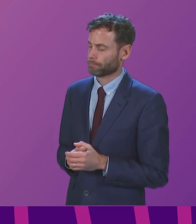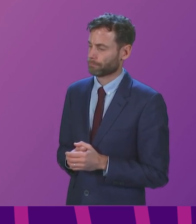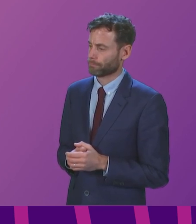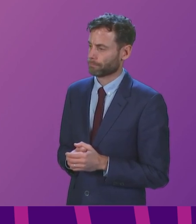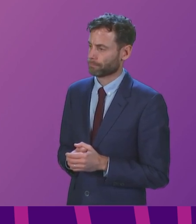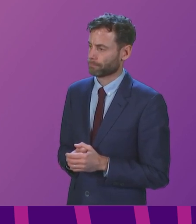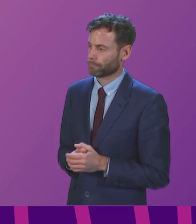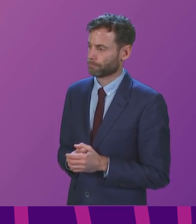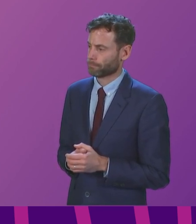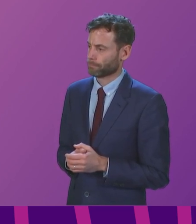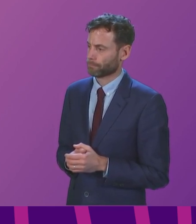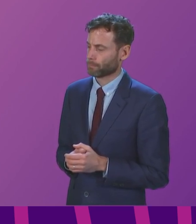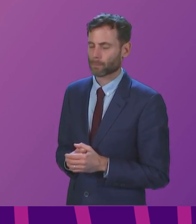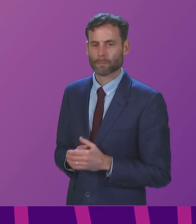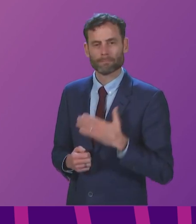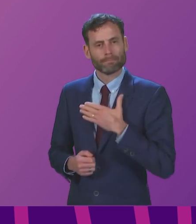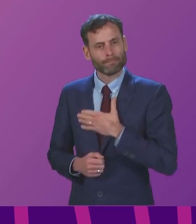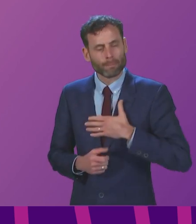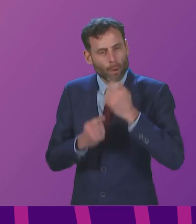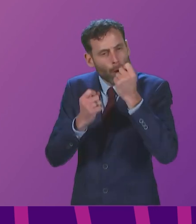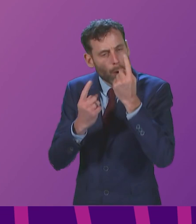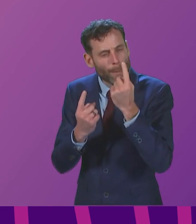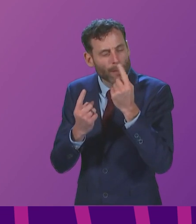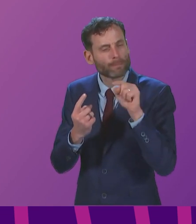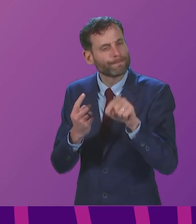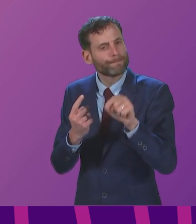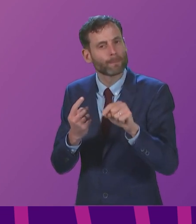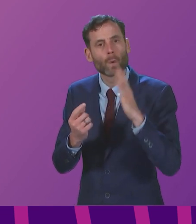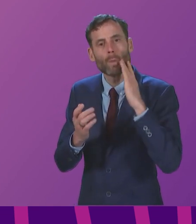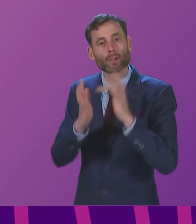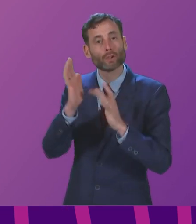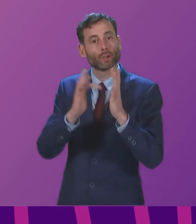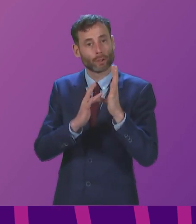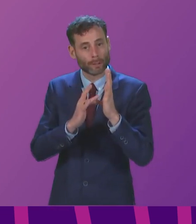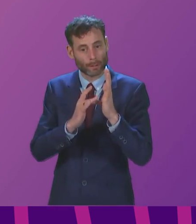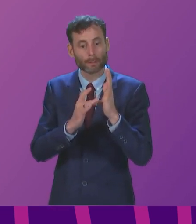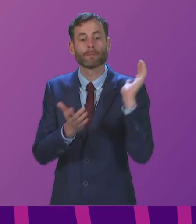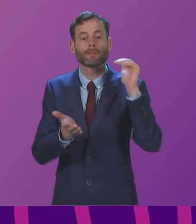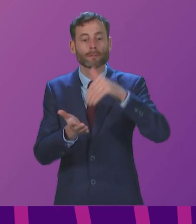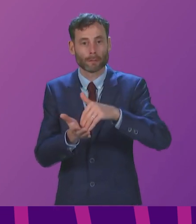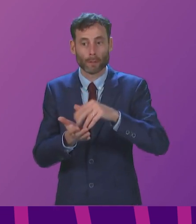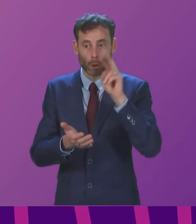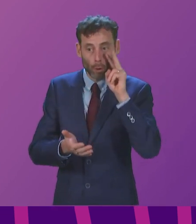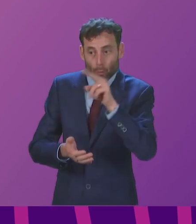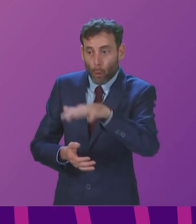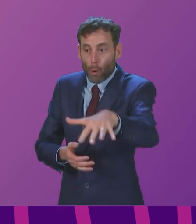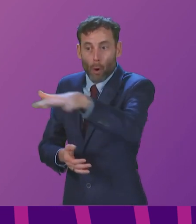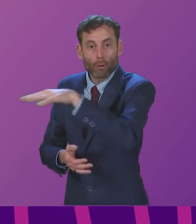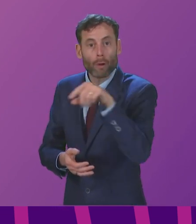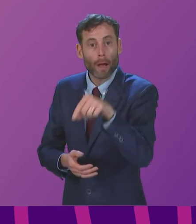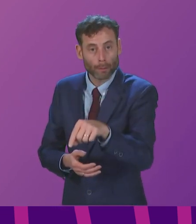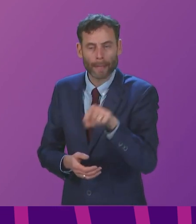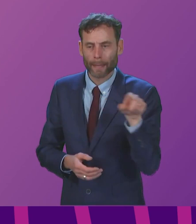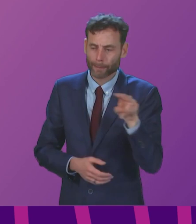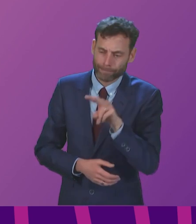Compassion. When Jesus landed and saw a large crowd, he had compassion